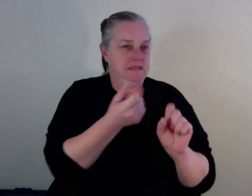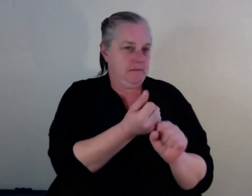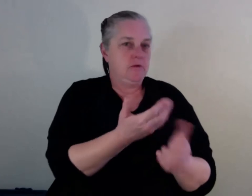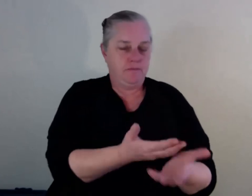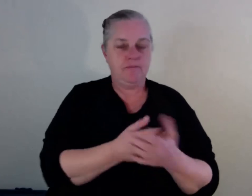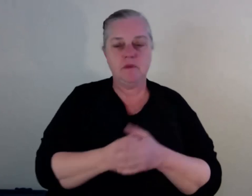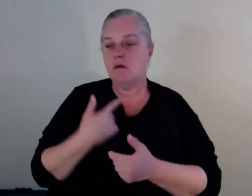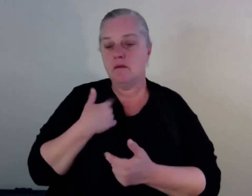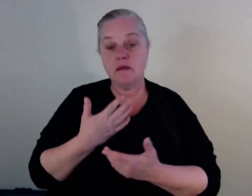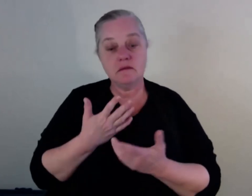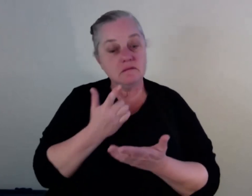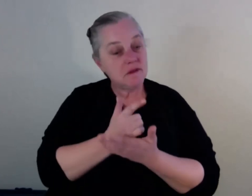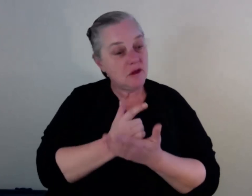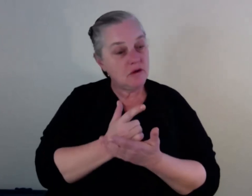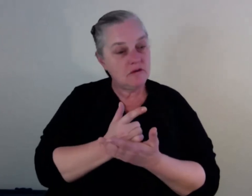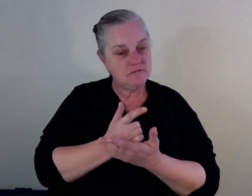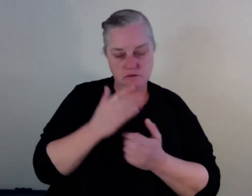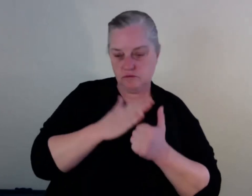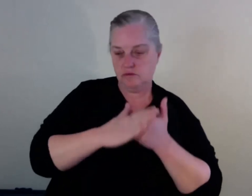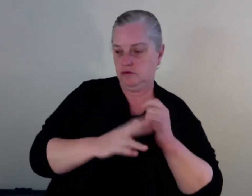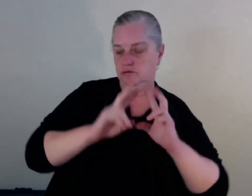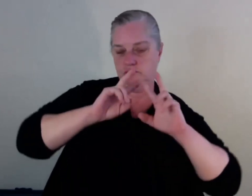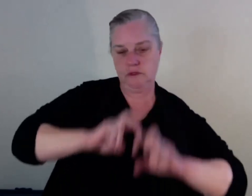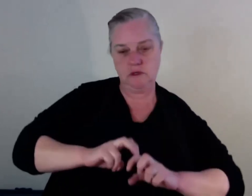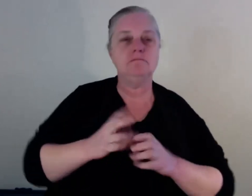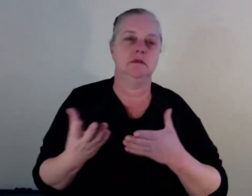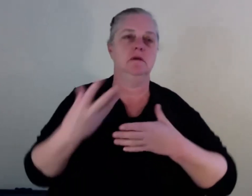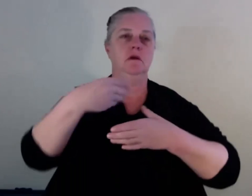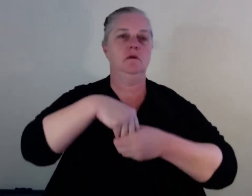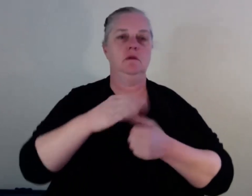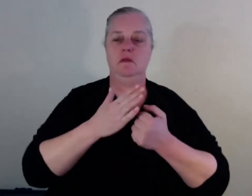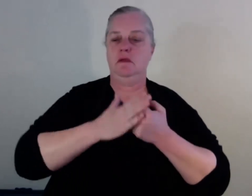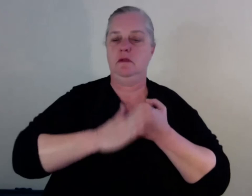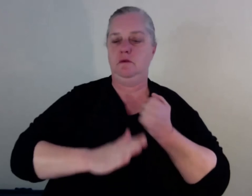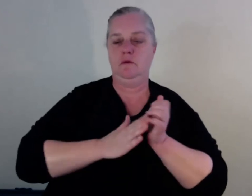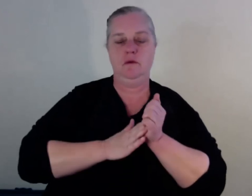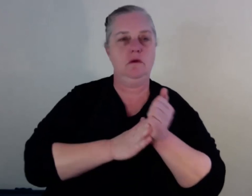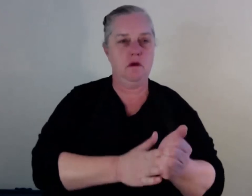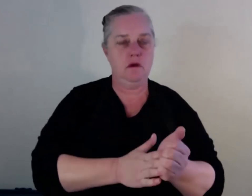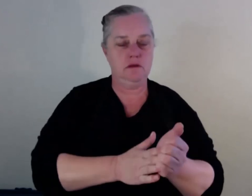So I just want to say thank you so much to some of the organizations who reviewed that guide. They include